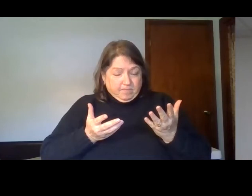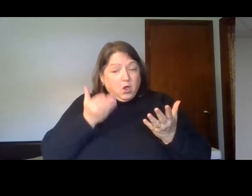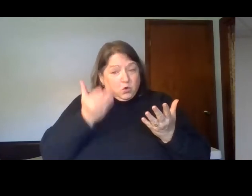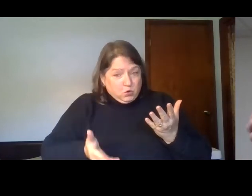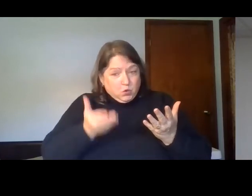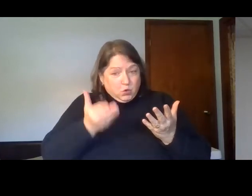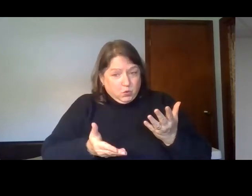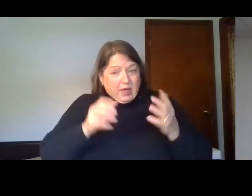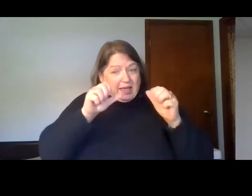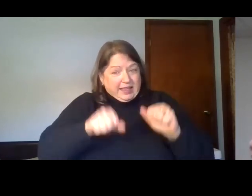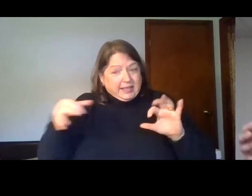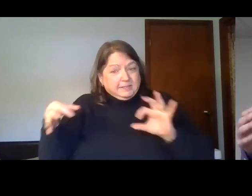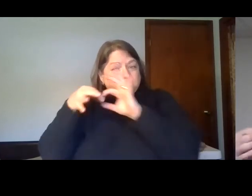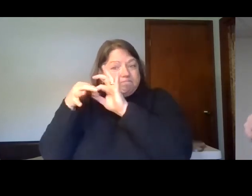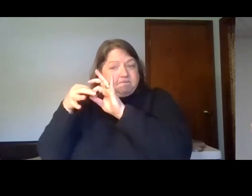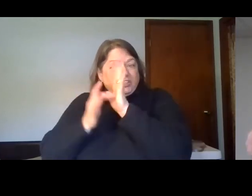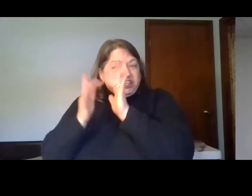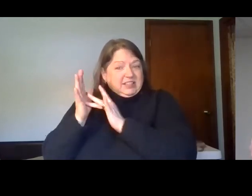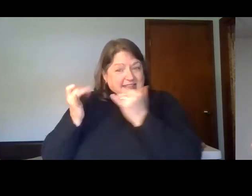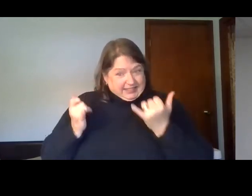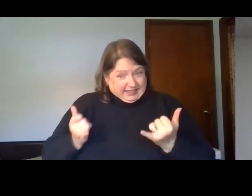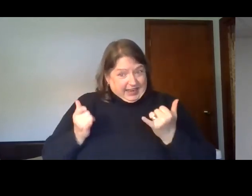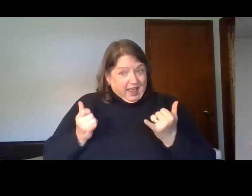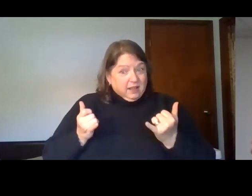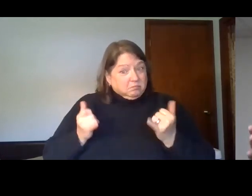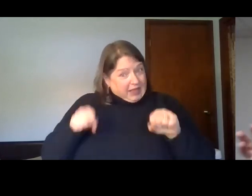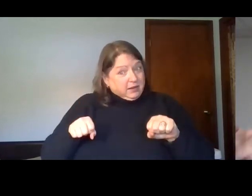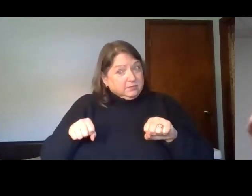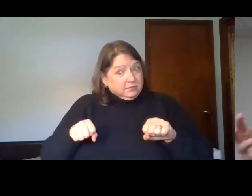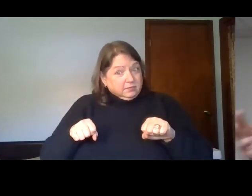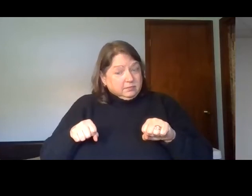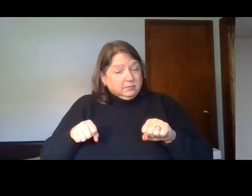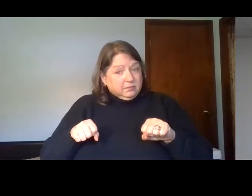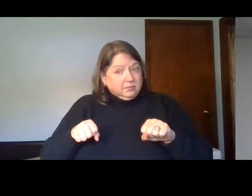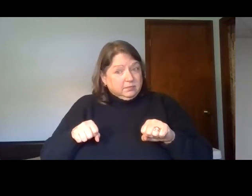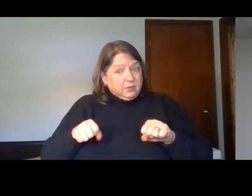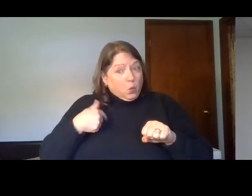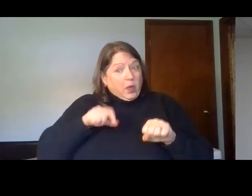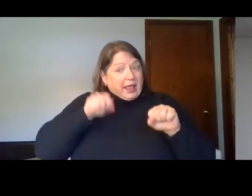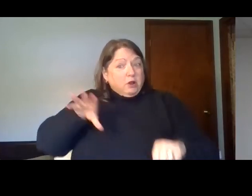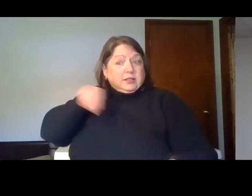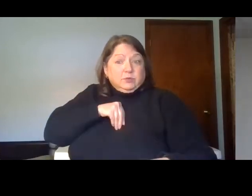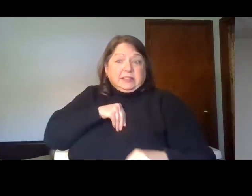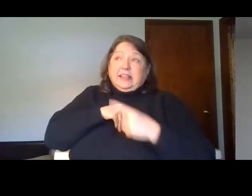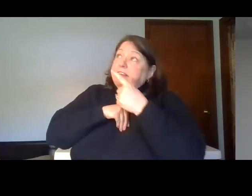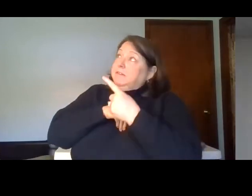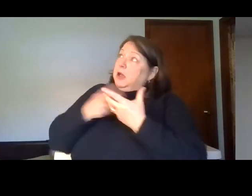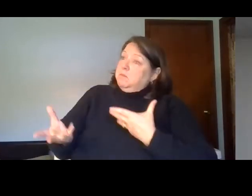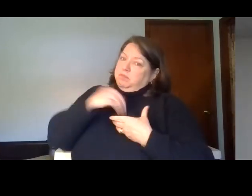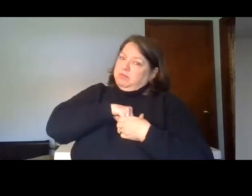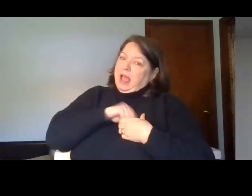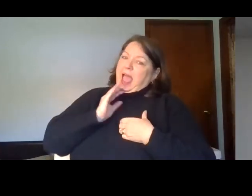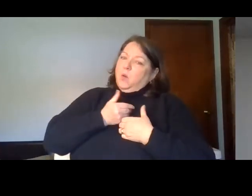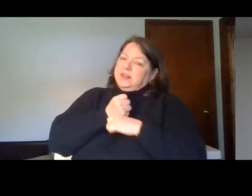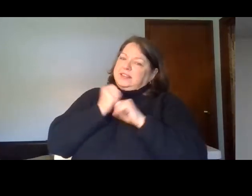With all that's going on in our world, we can come to Jesus today and receive him as our Savior, as our friend,